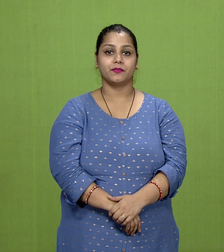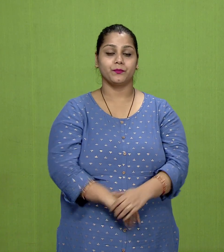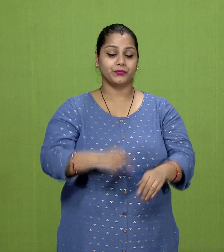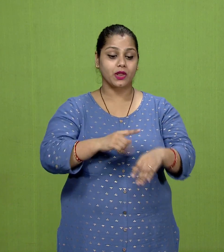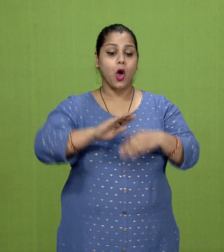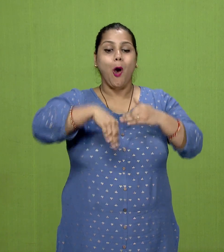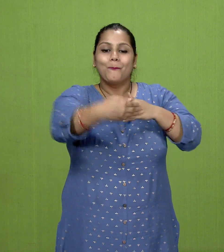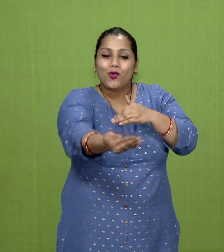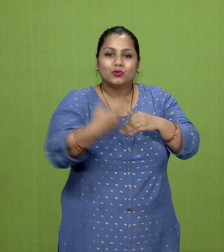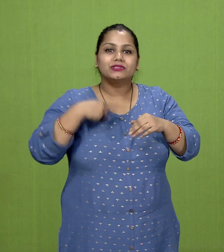Vedic age.